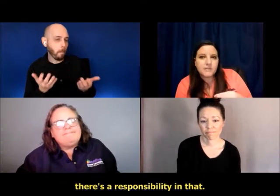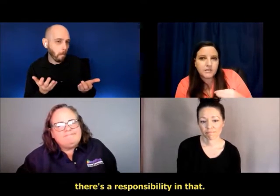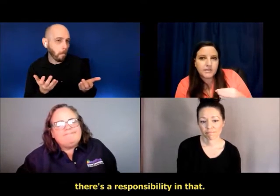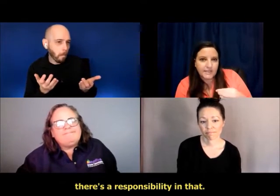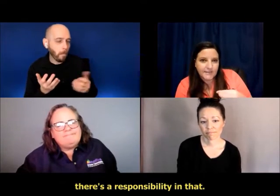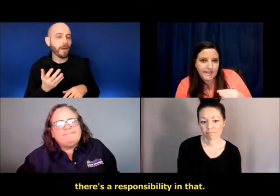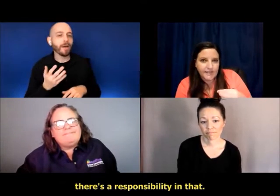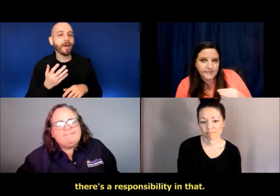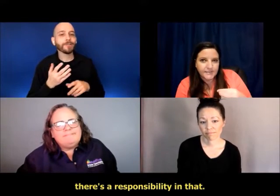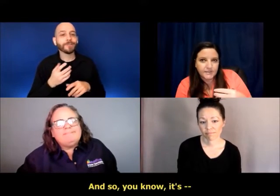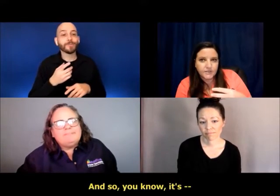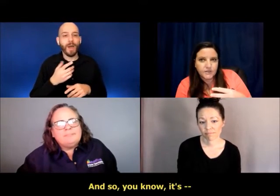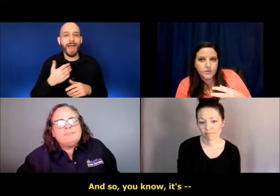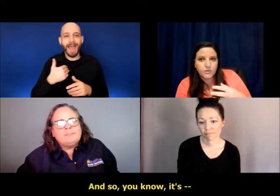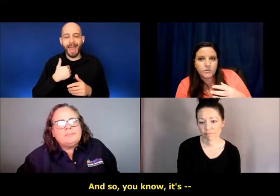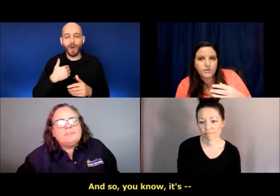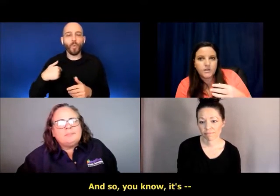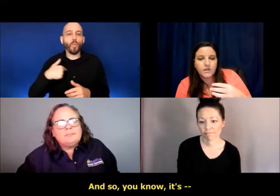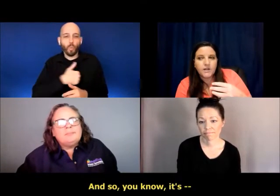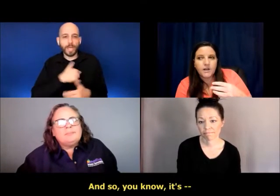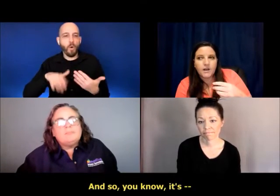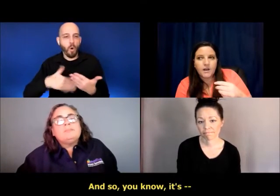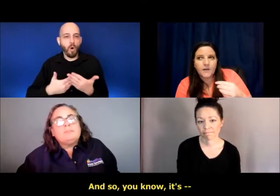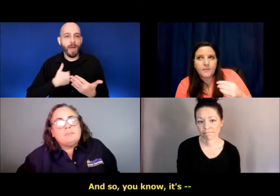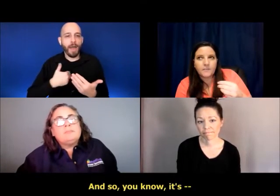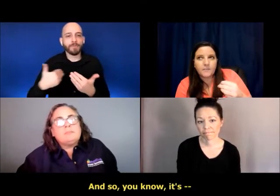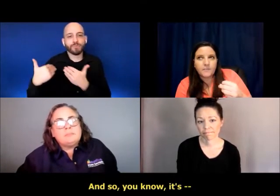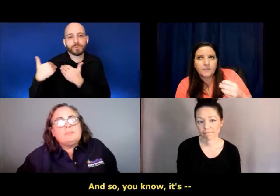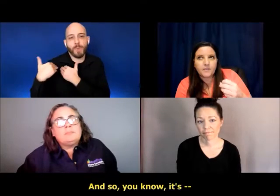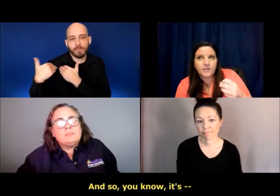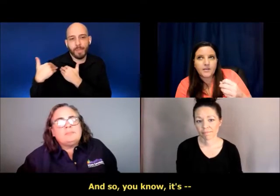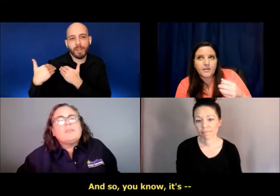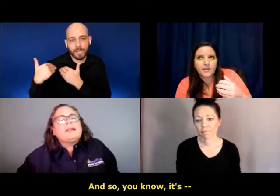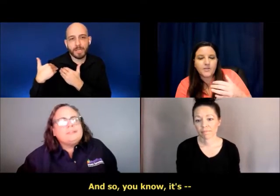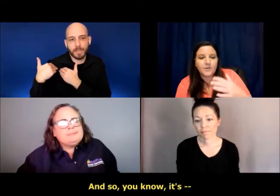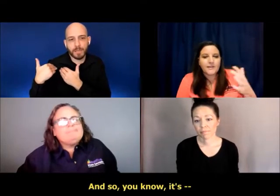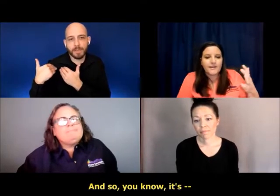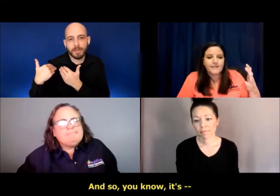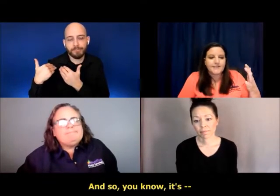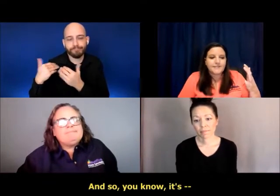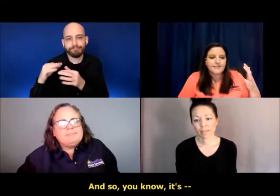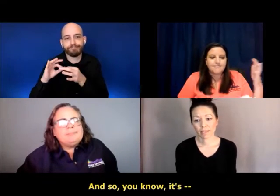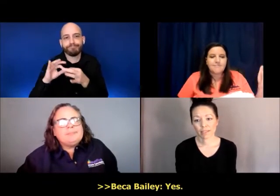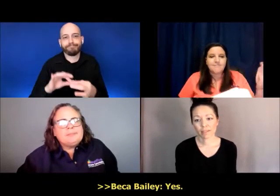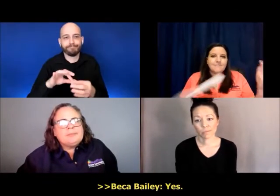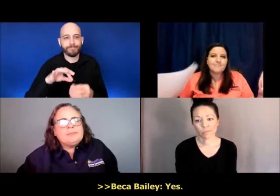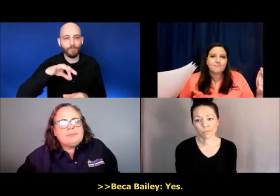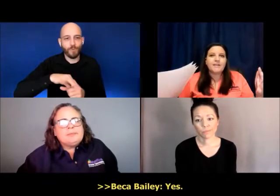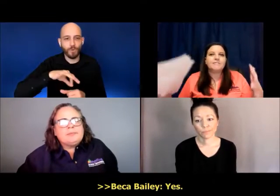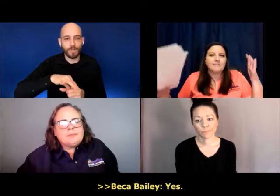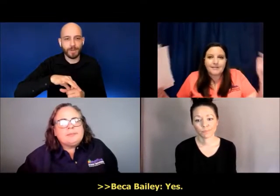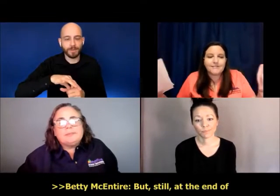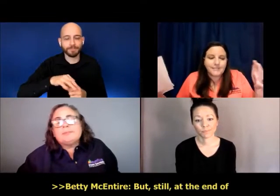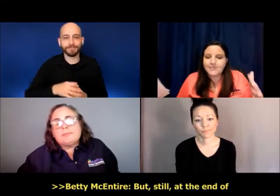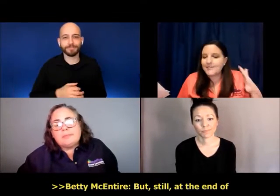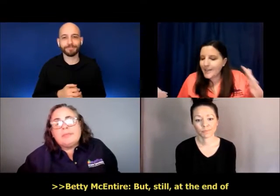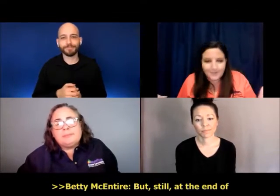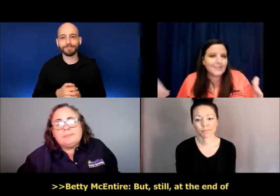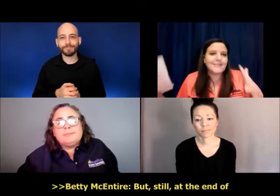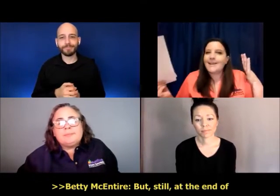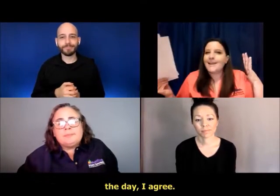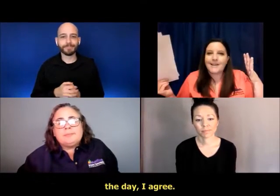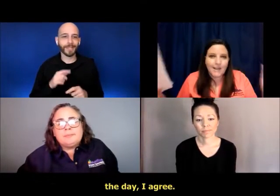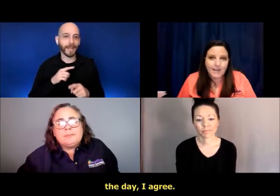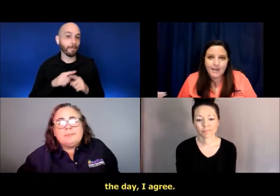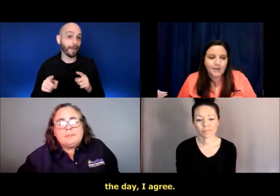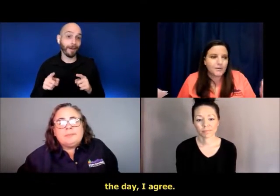responsibility in that. And so, you know, it's, but still, at